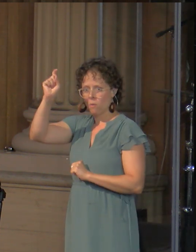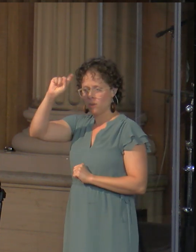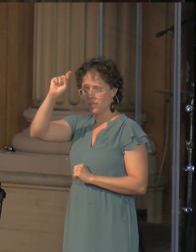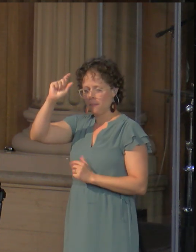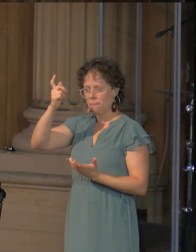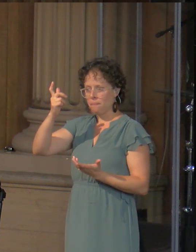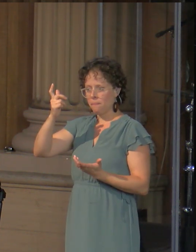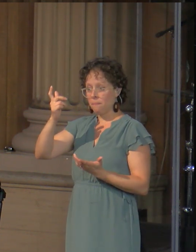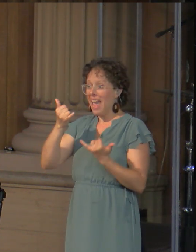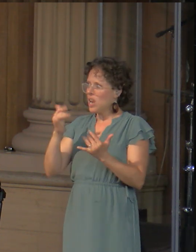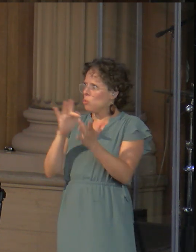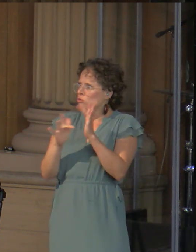and they don't respond.